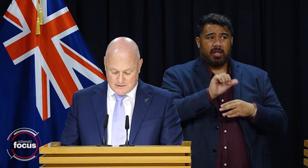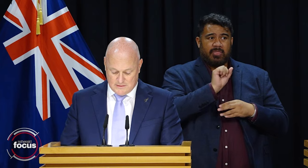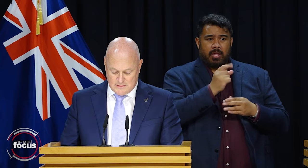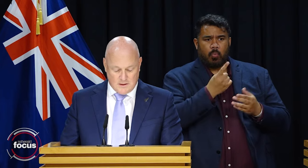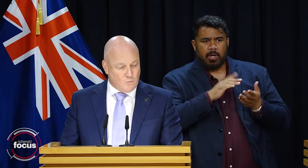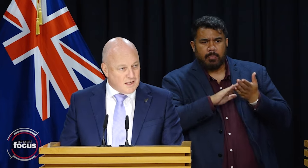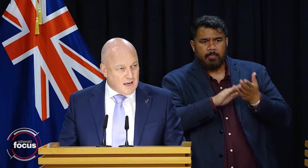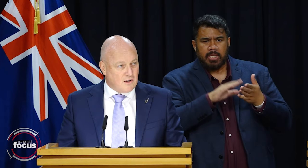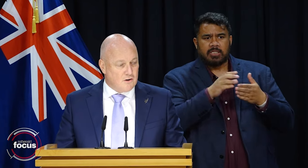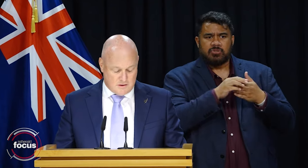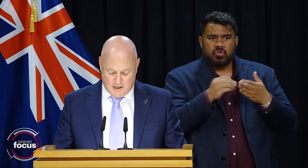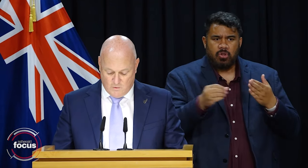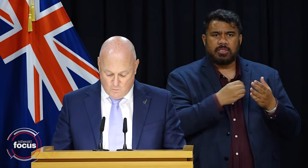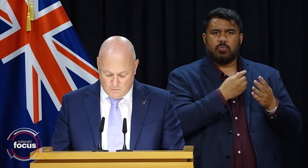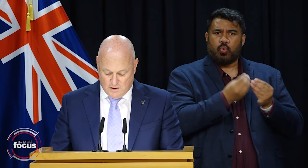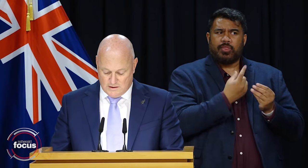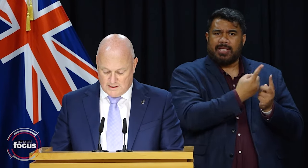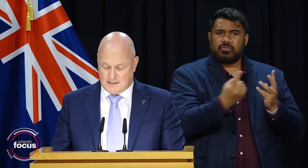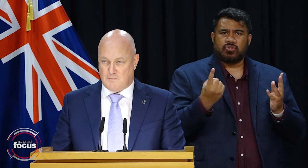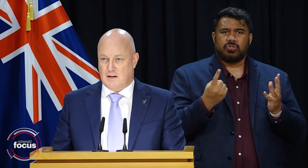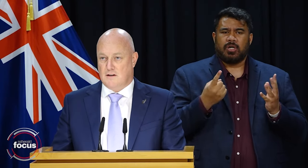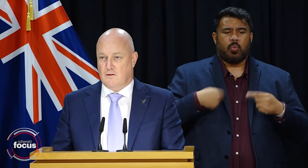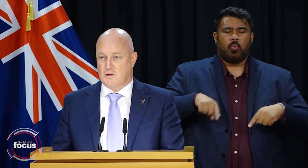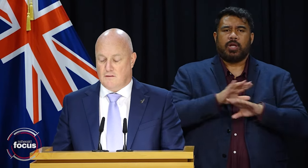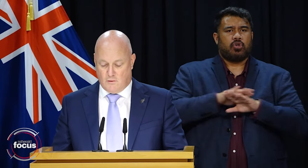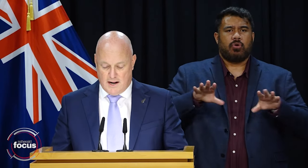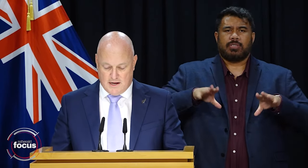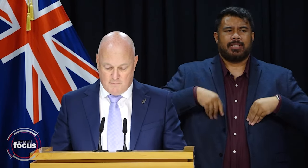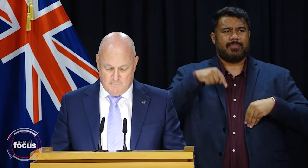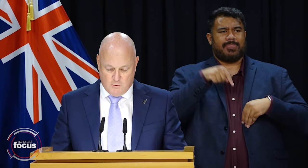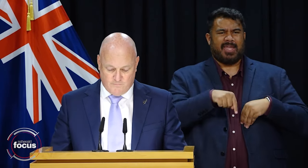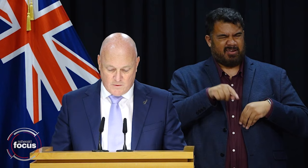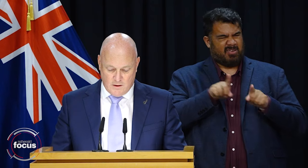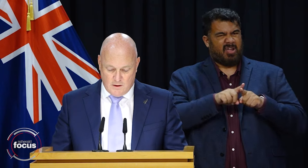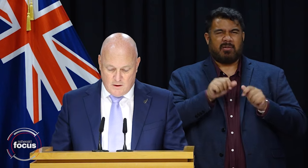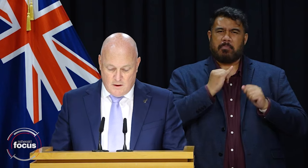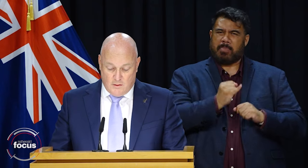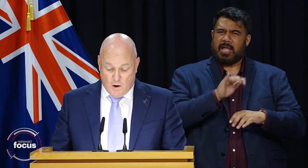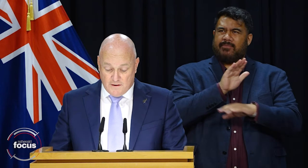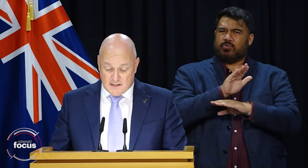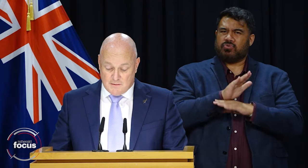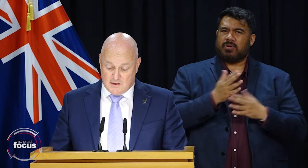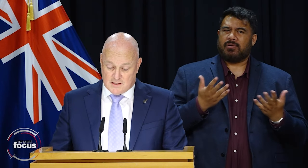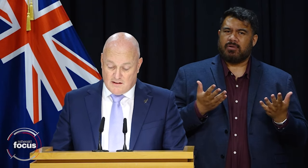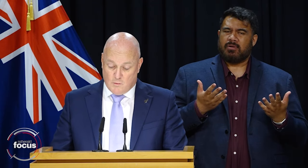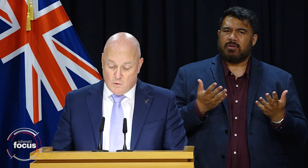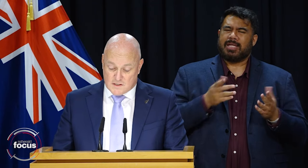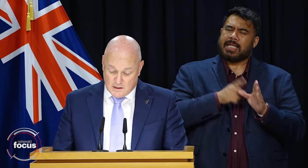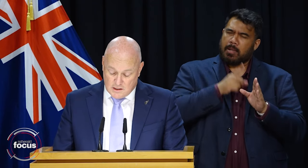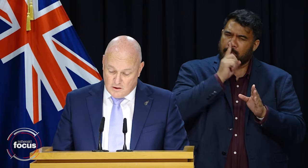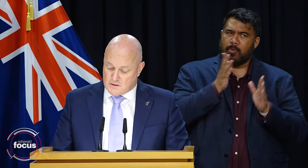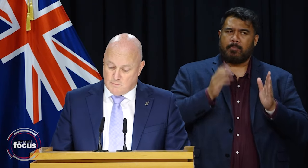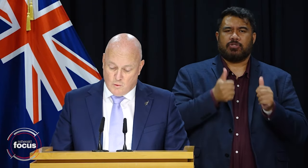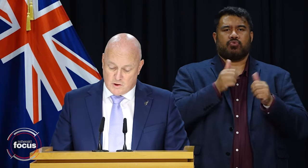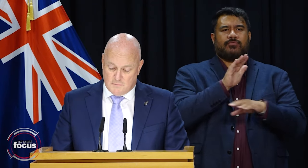payments. We cannot, and we will not, accept that as a future for our young people. The welfare system under this Government will